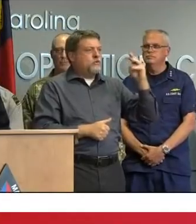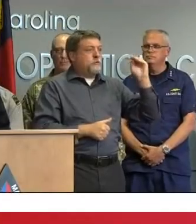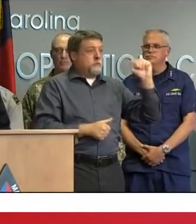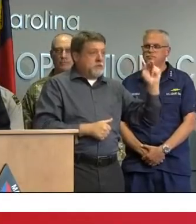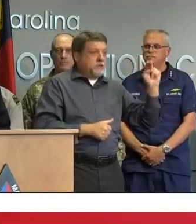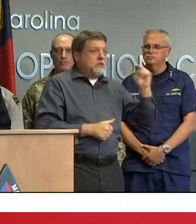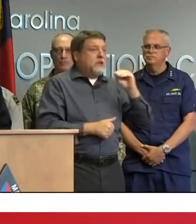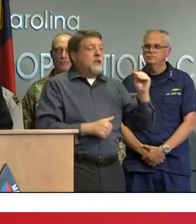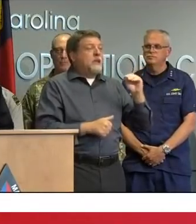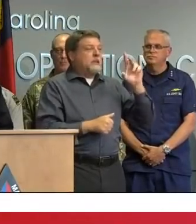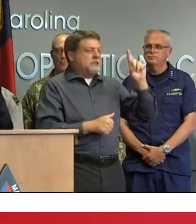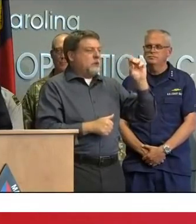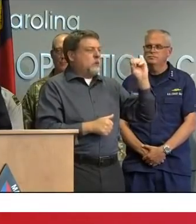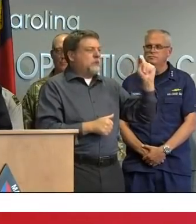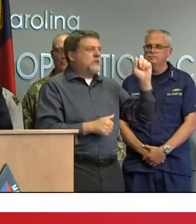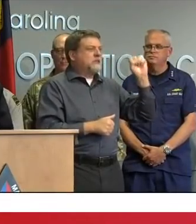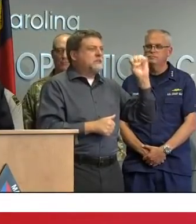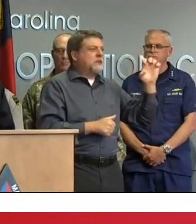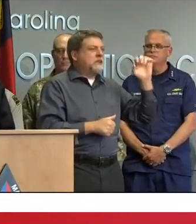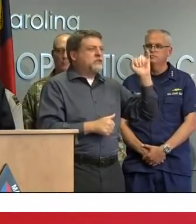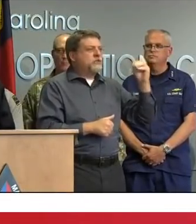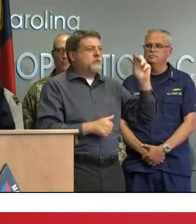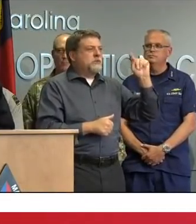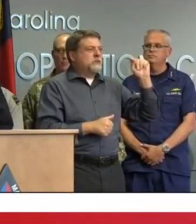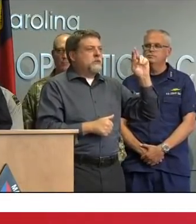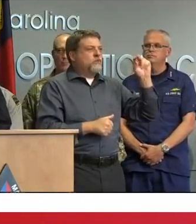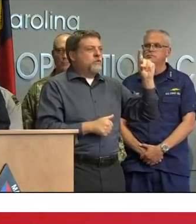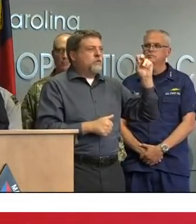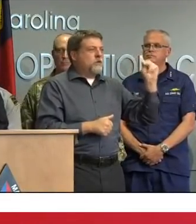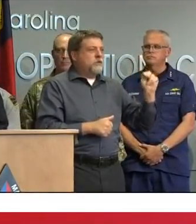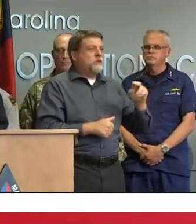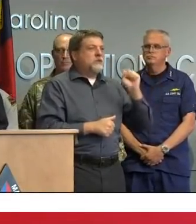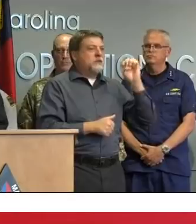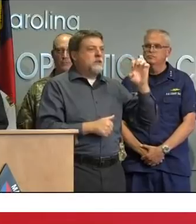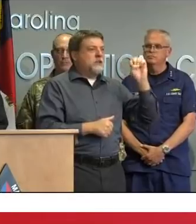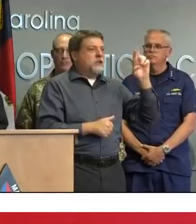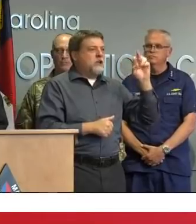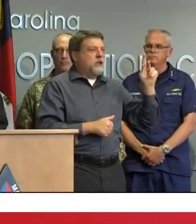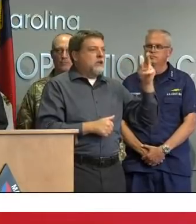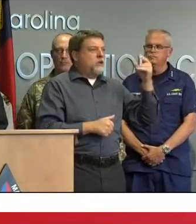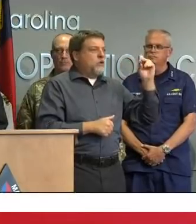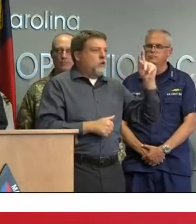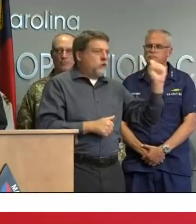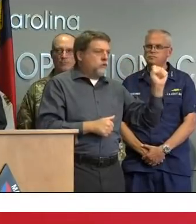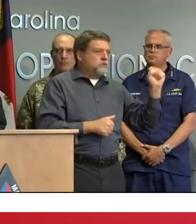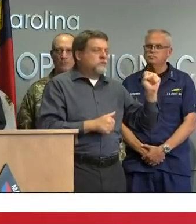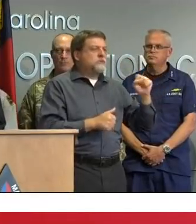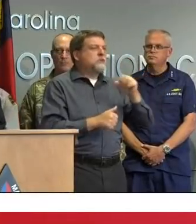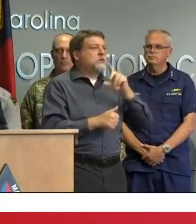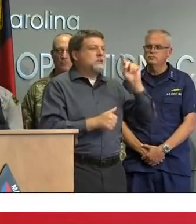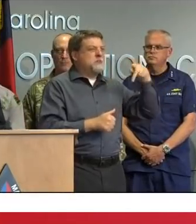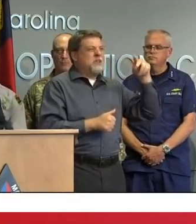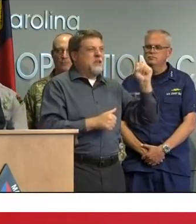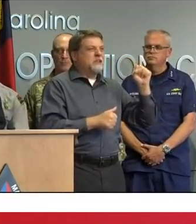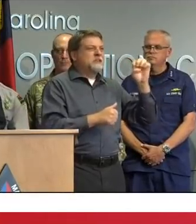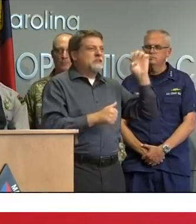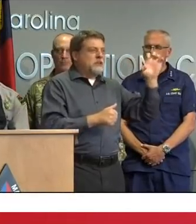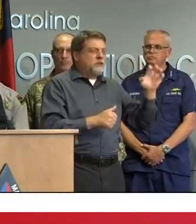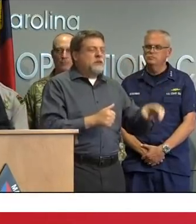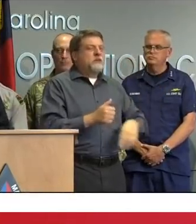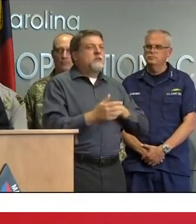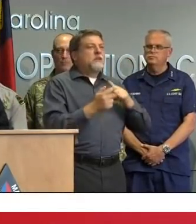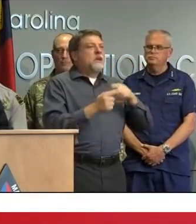Trogdon of the Department of Transportation Secretary Eric Hooks Secretary of Crime Control and Public Safety